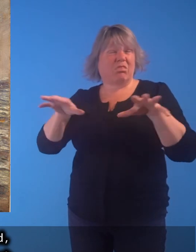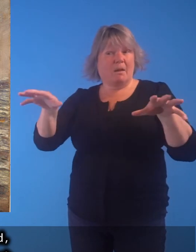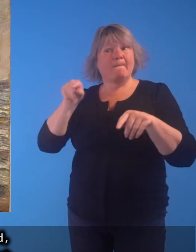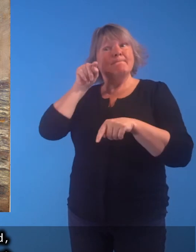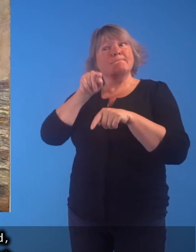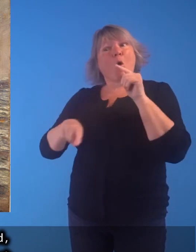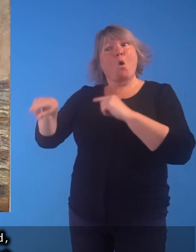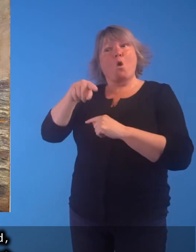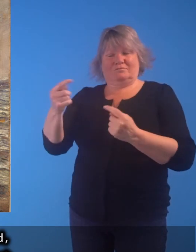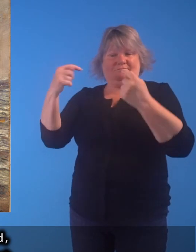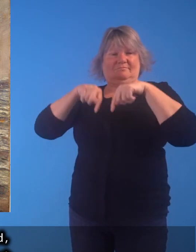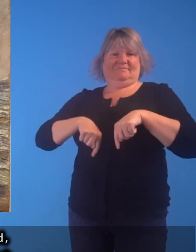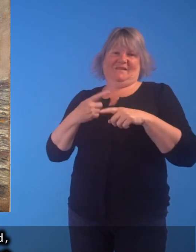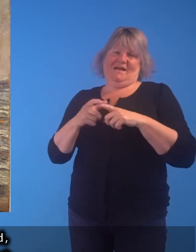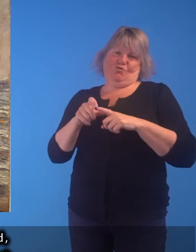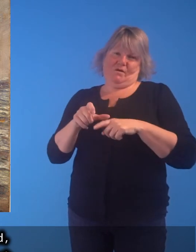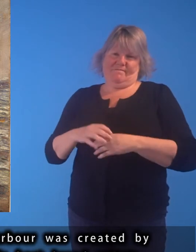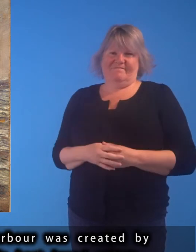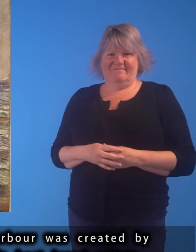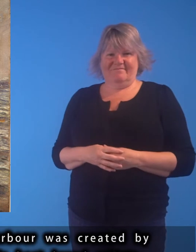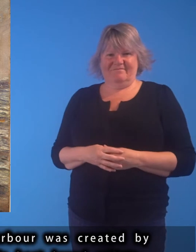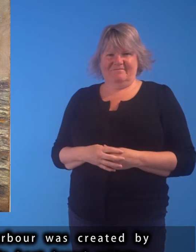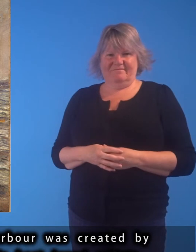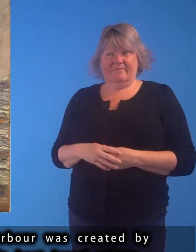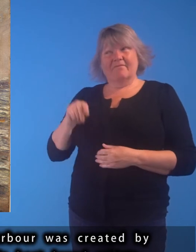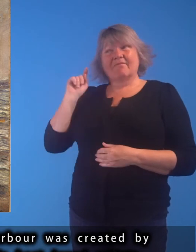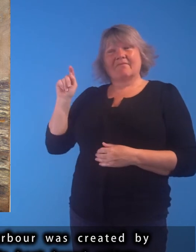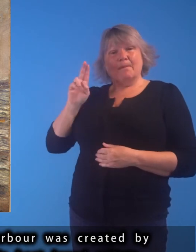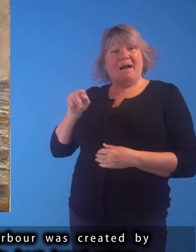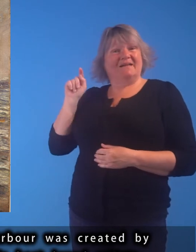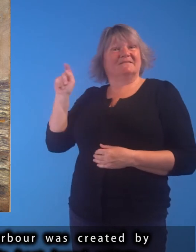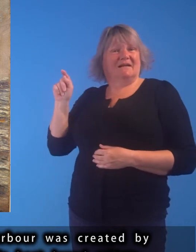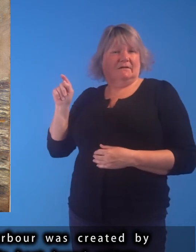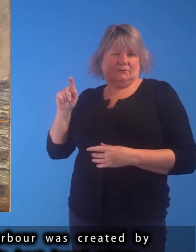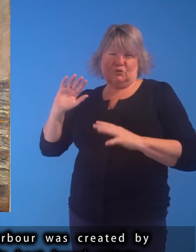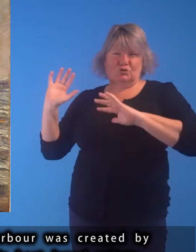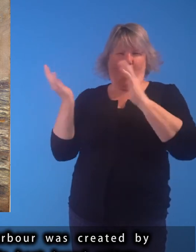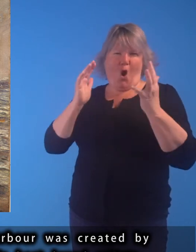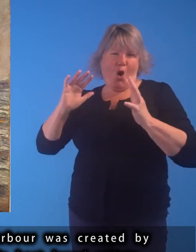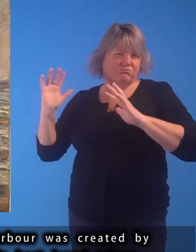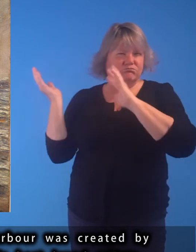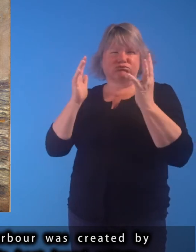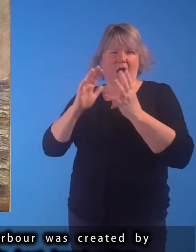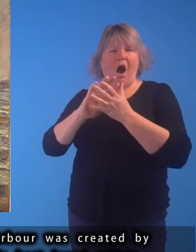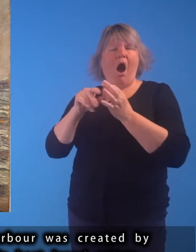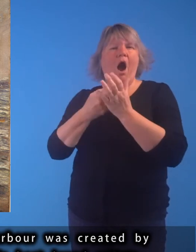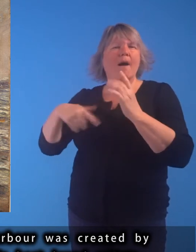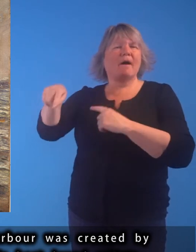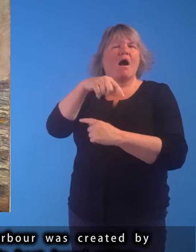the majority coming to Edinburgh. This painting of a storm-battered harbour was created